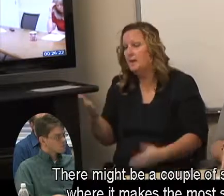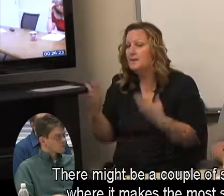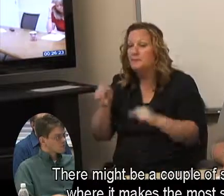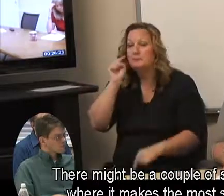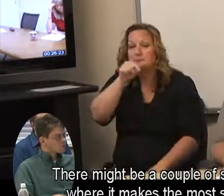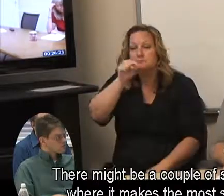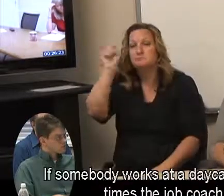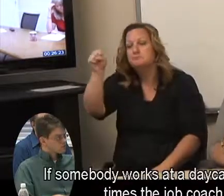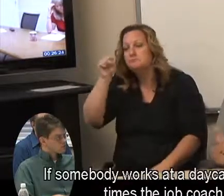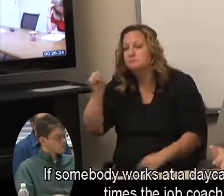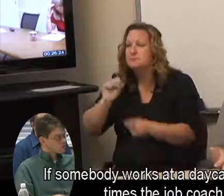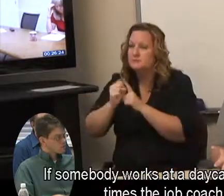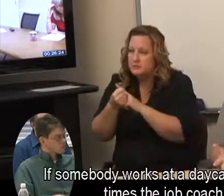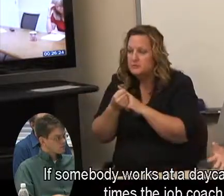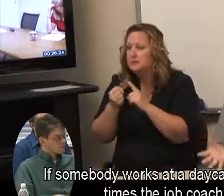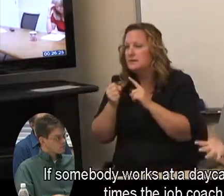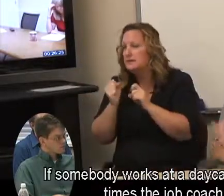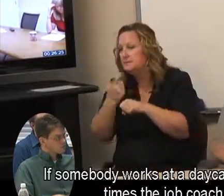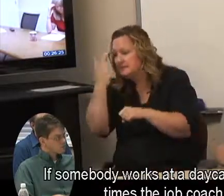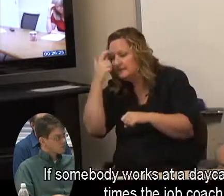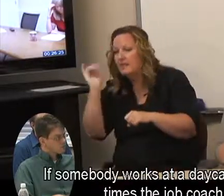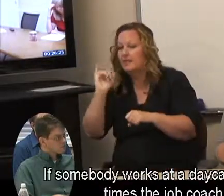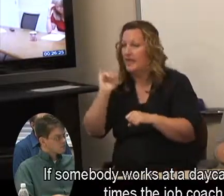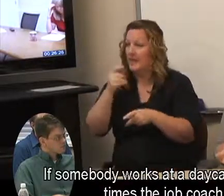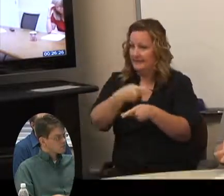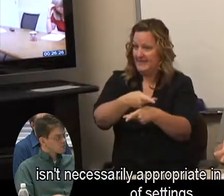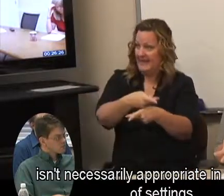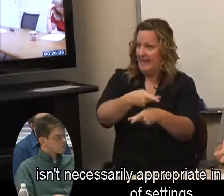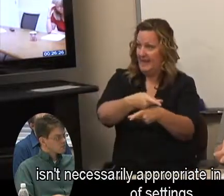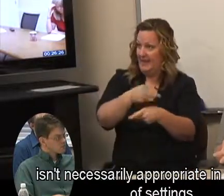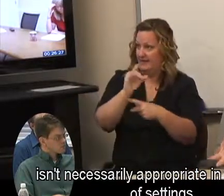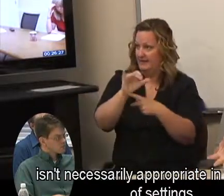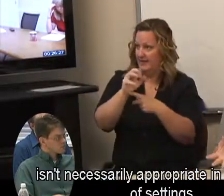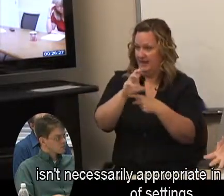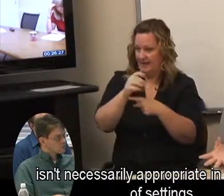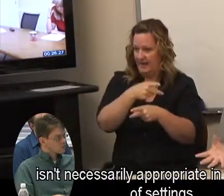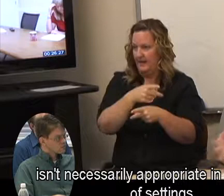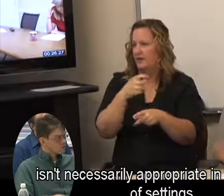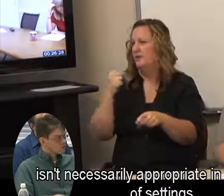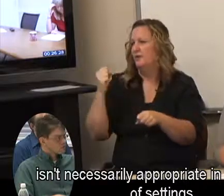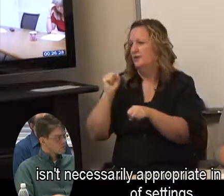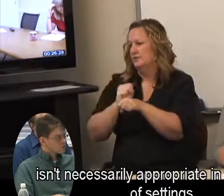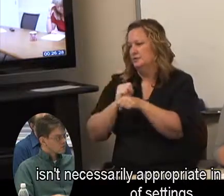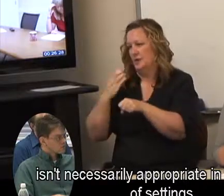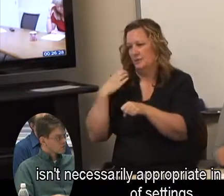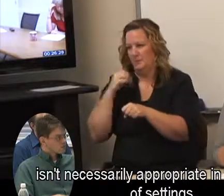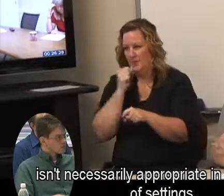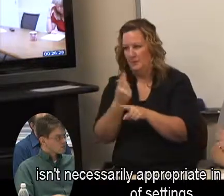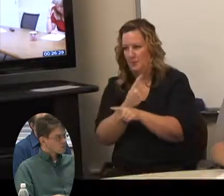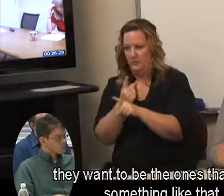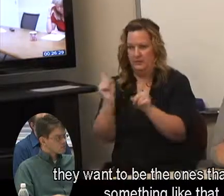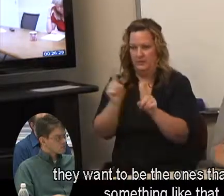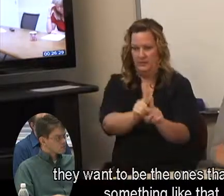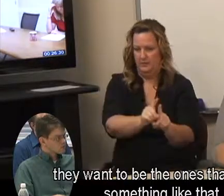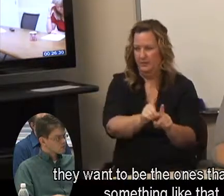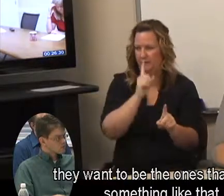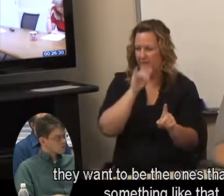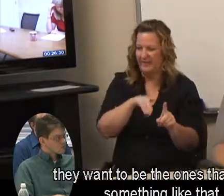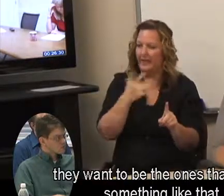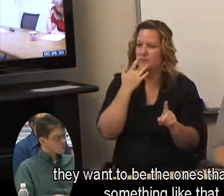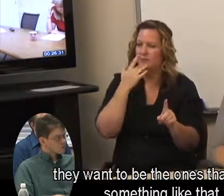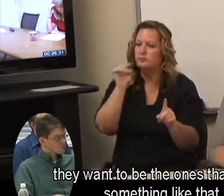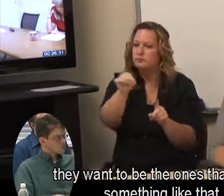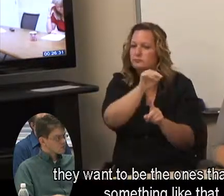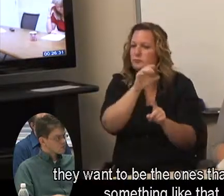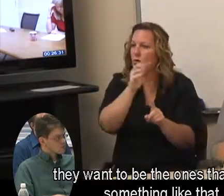makes the most sense. If somebody works at a daycare, a lot of times the job coach isn't necessarily appropriate in those kinds of settings. They want to be the ones